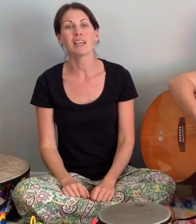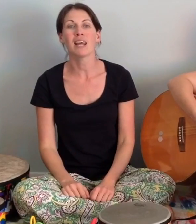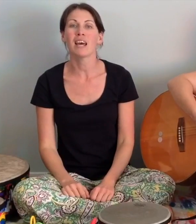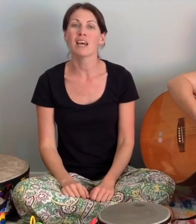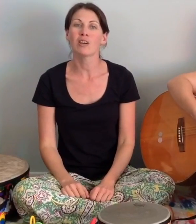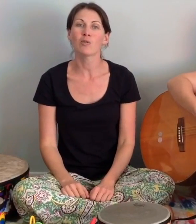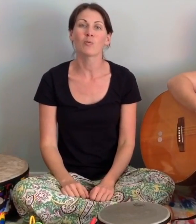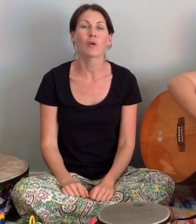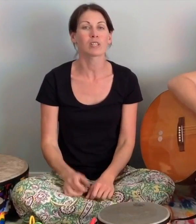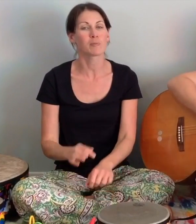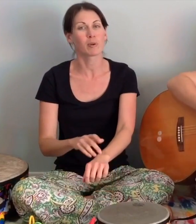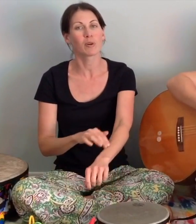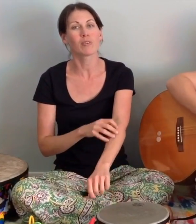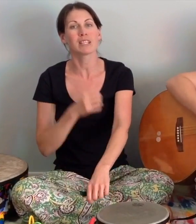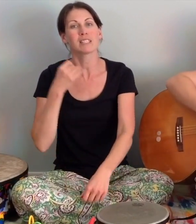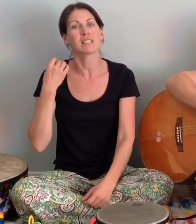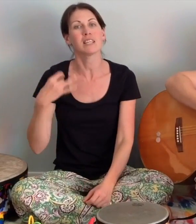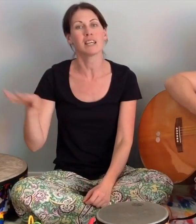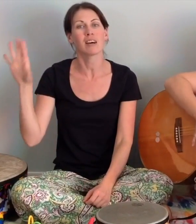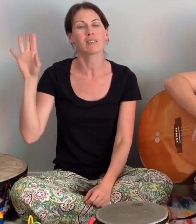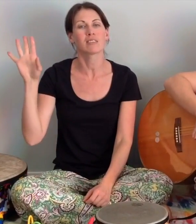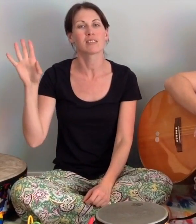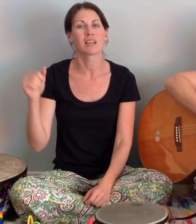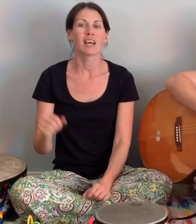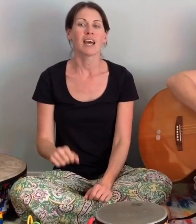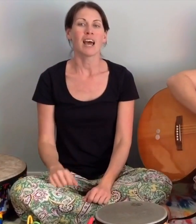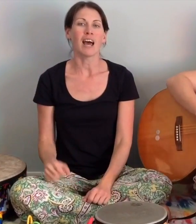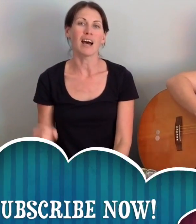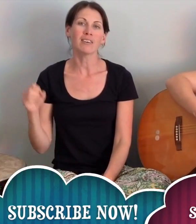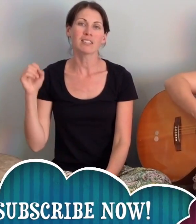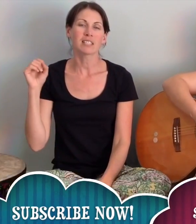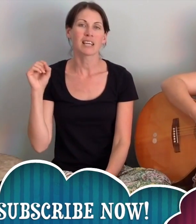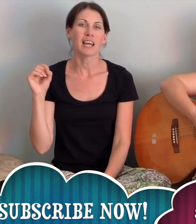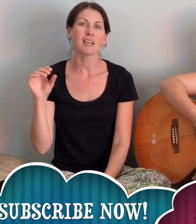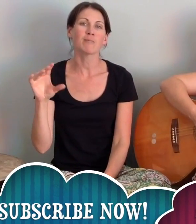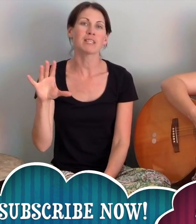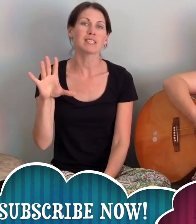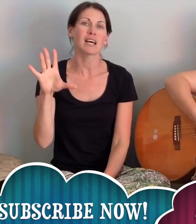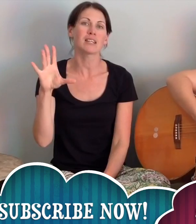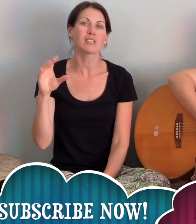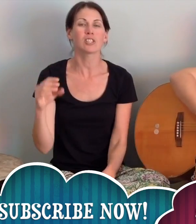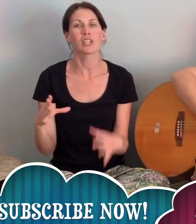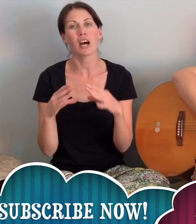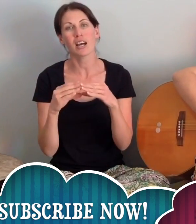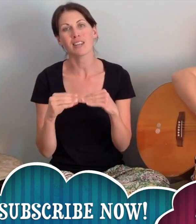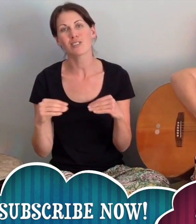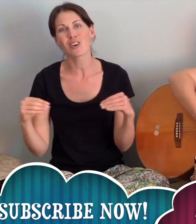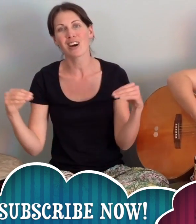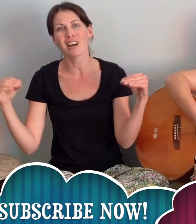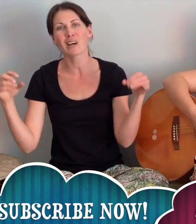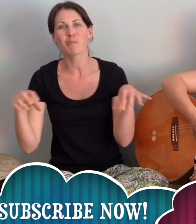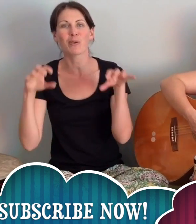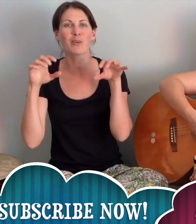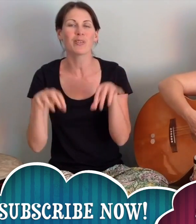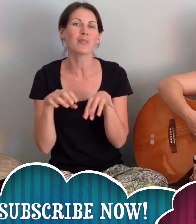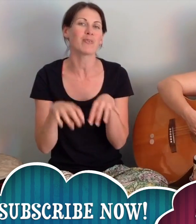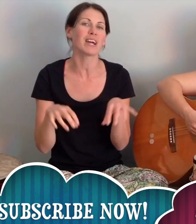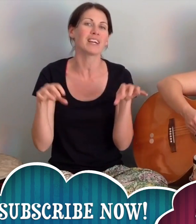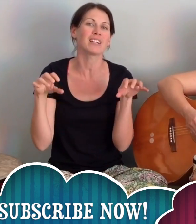and washed poor Incy out Out came the sunshine and dried up all the rain